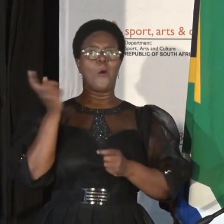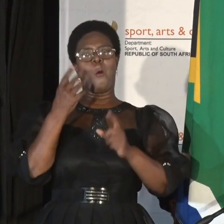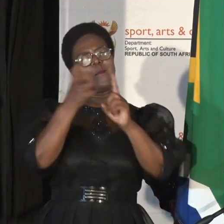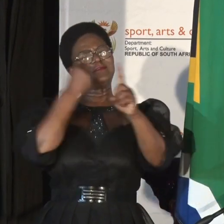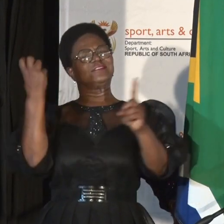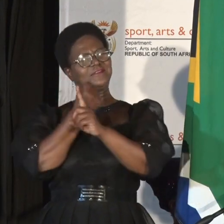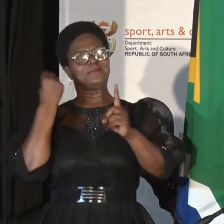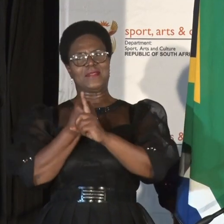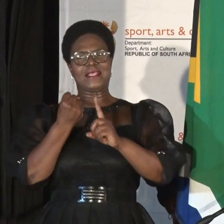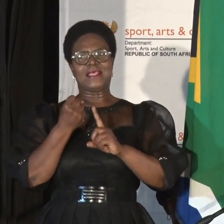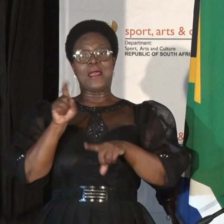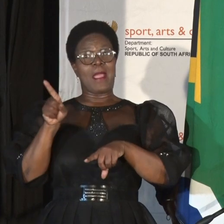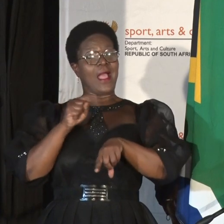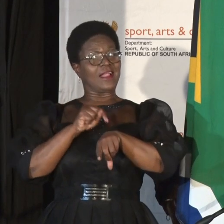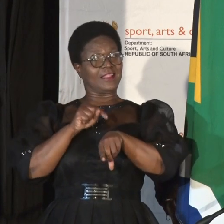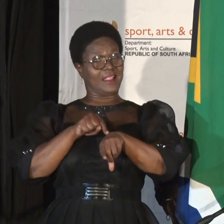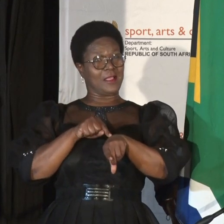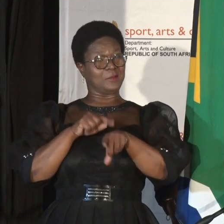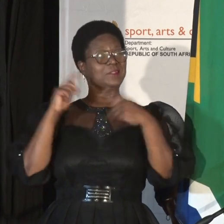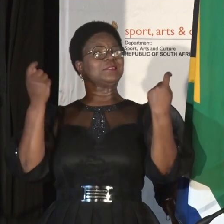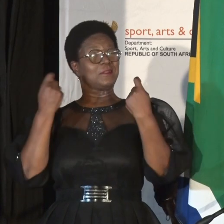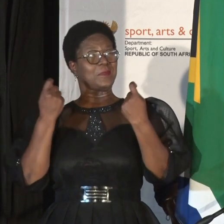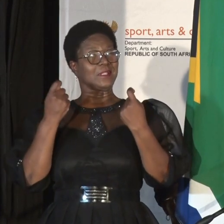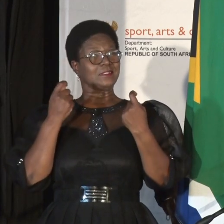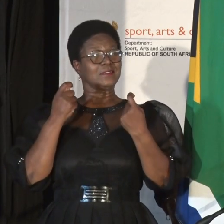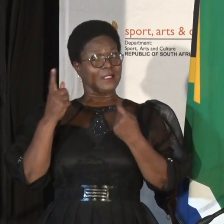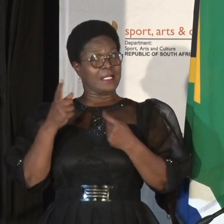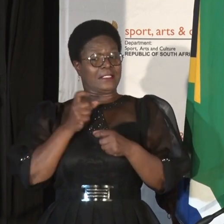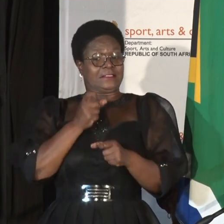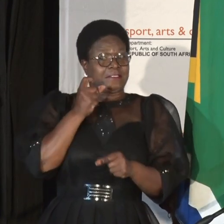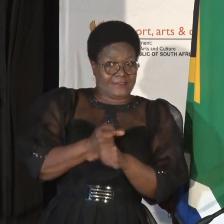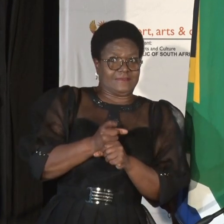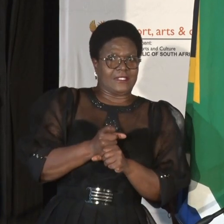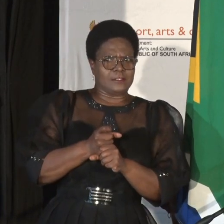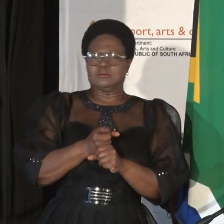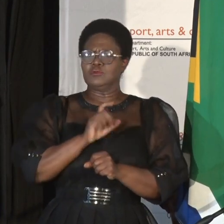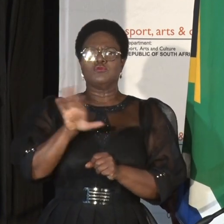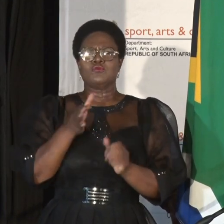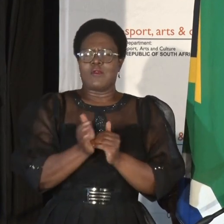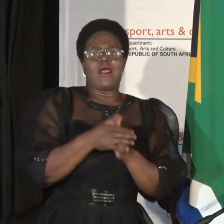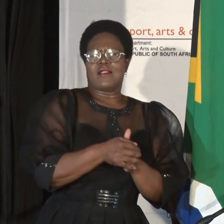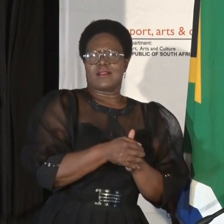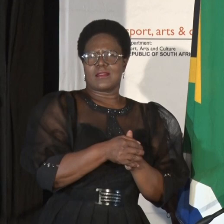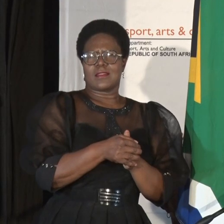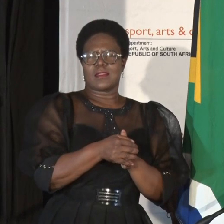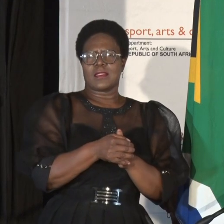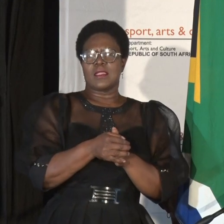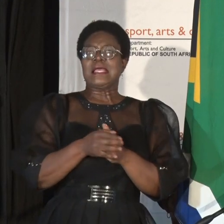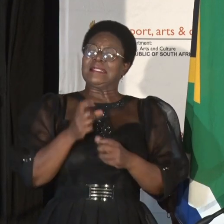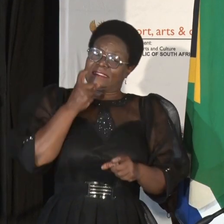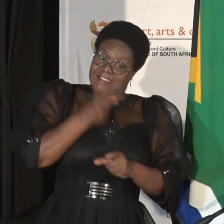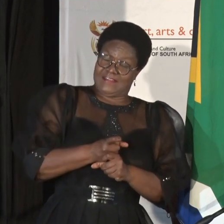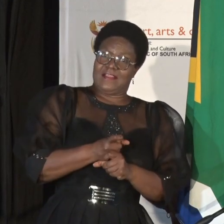But as we do so, we must not hide the difficulties we face. The difficulties we face today